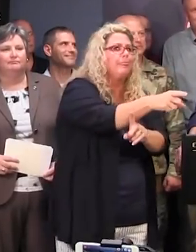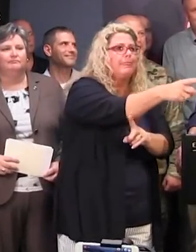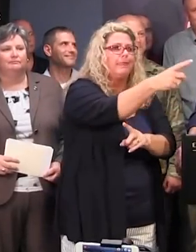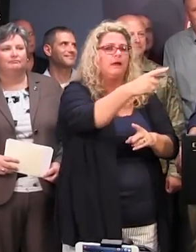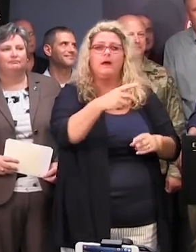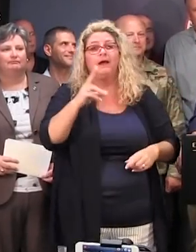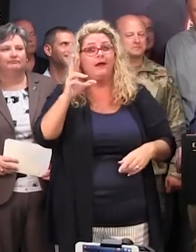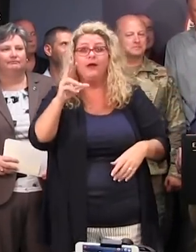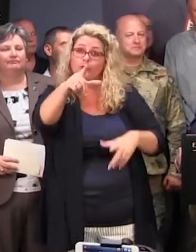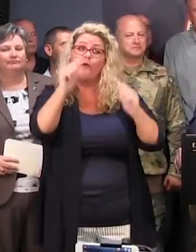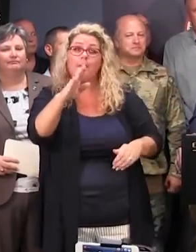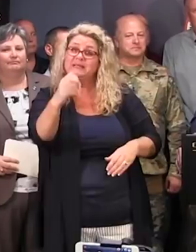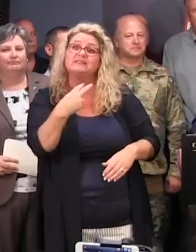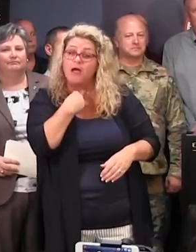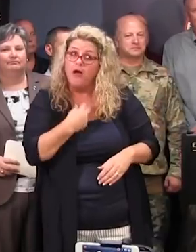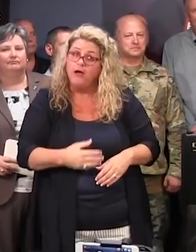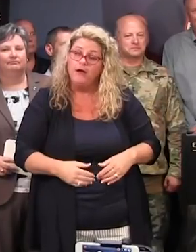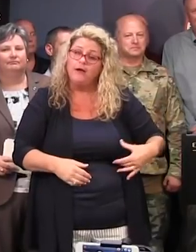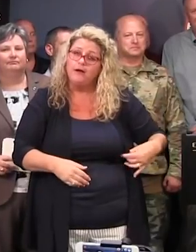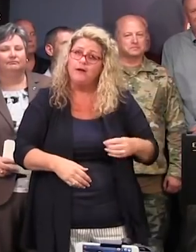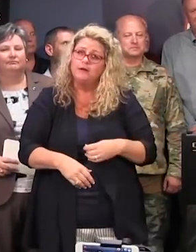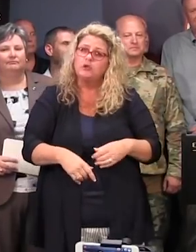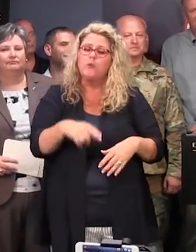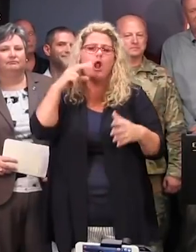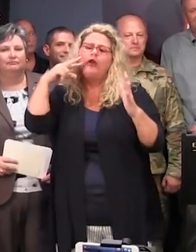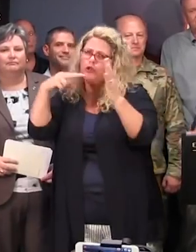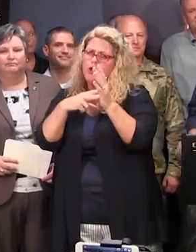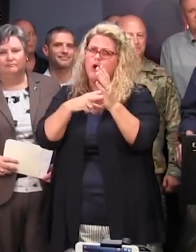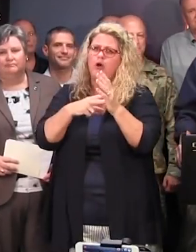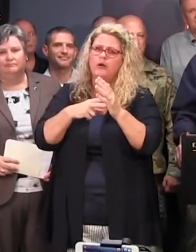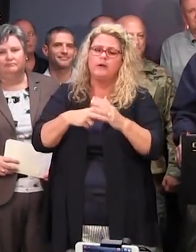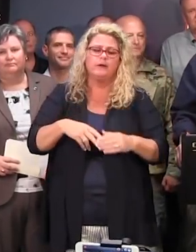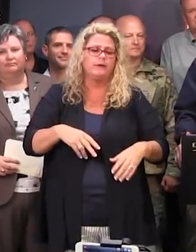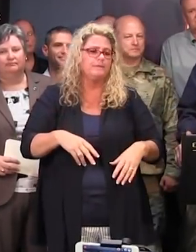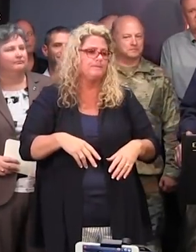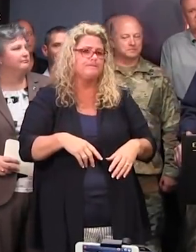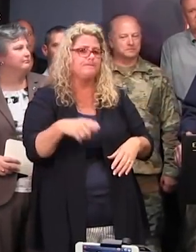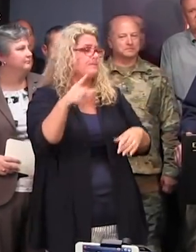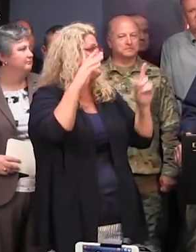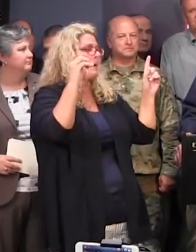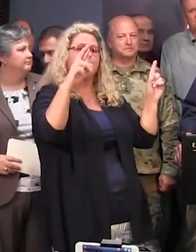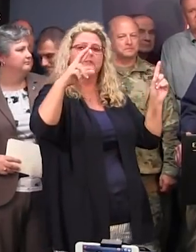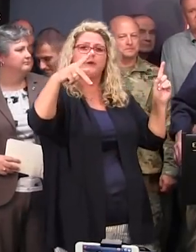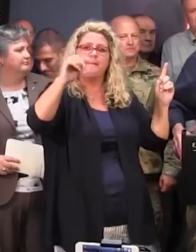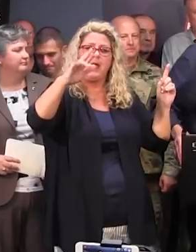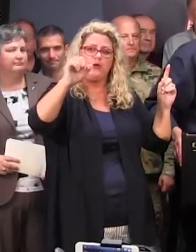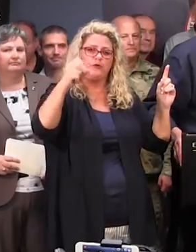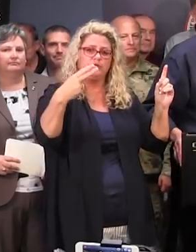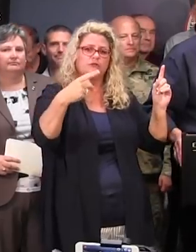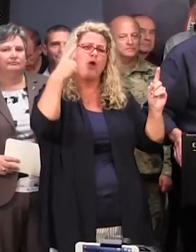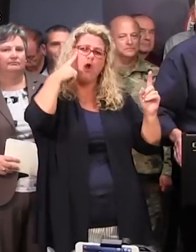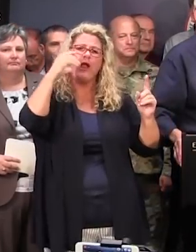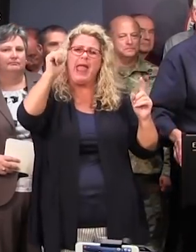the only one on there and might be stuck for the duration of the storm. I think this is for Mr. Parrish. We're hearing folks